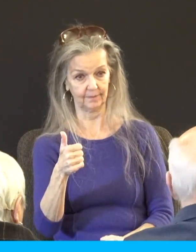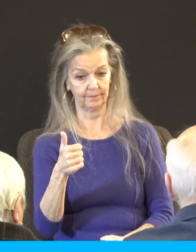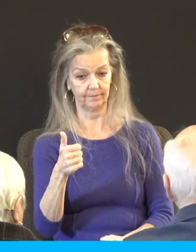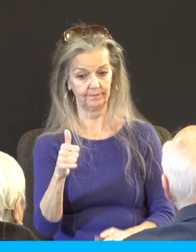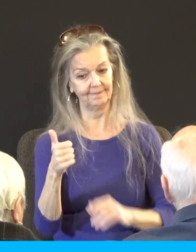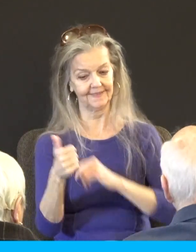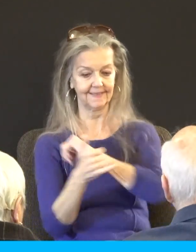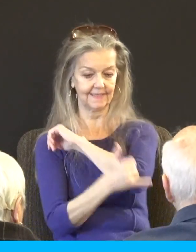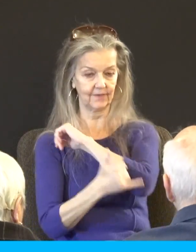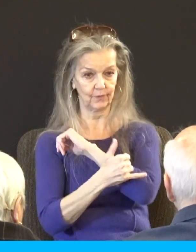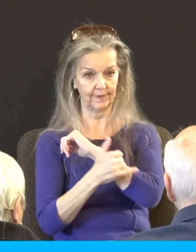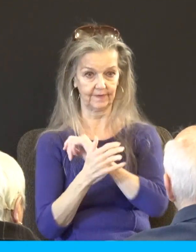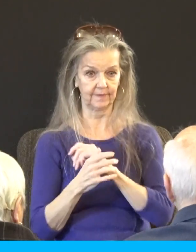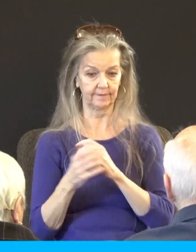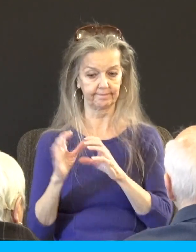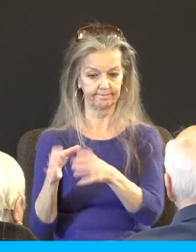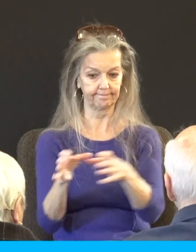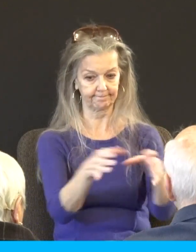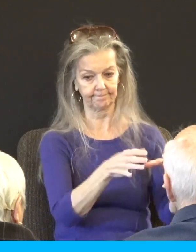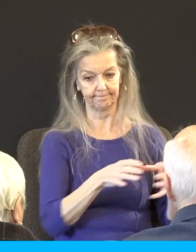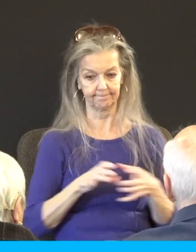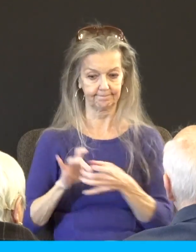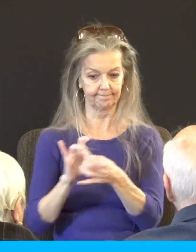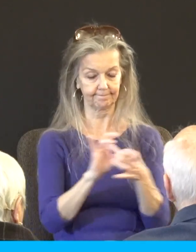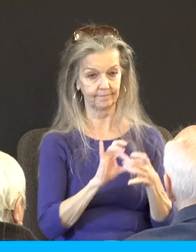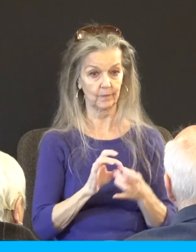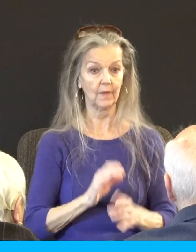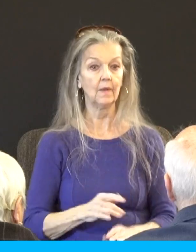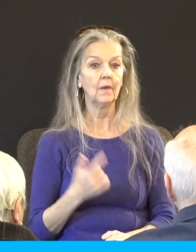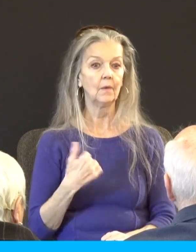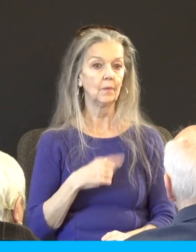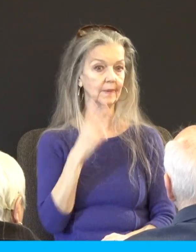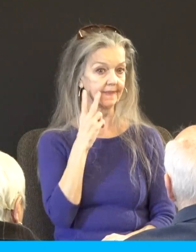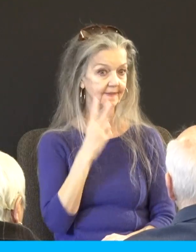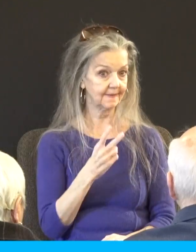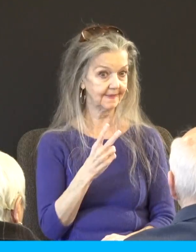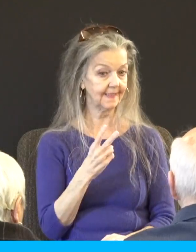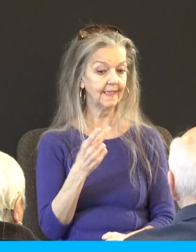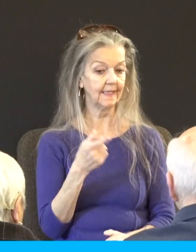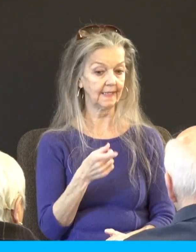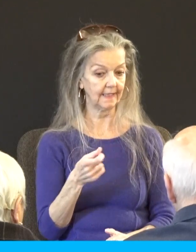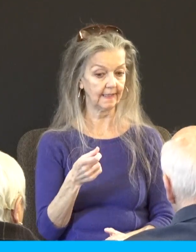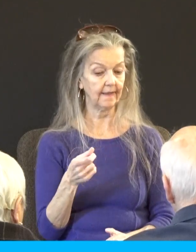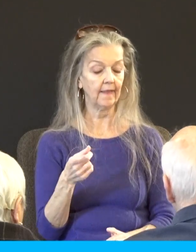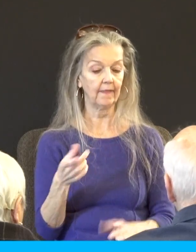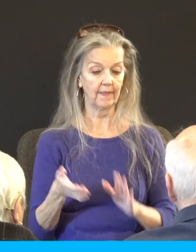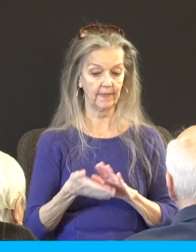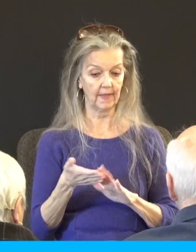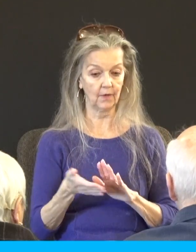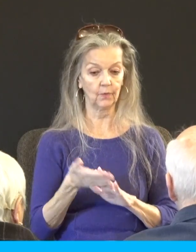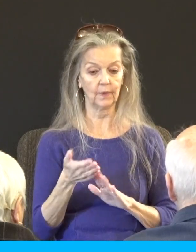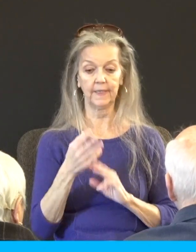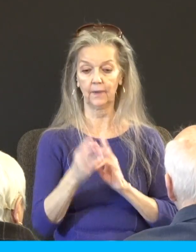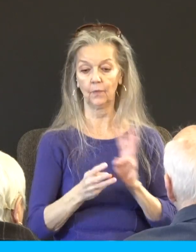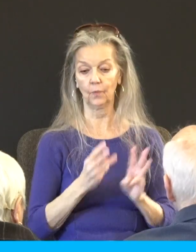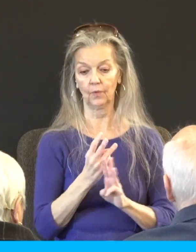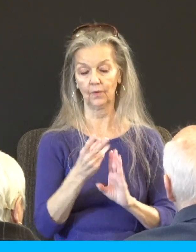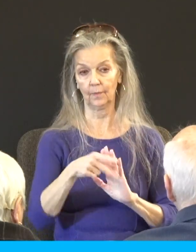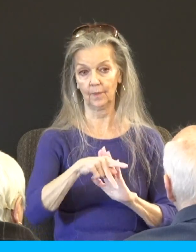in some way, shape, or form. When we see that these are essentially running world policy, it is in those days that suddenly